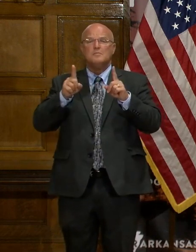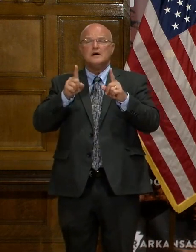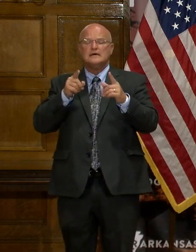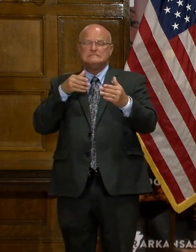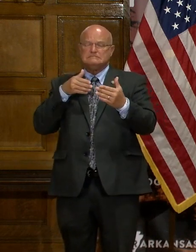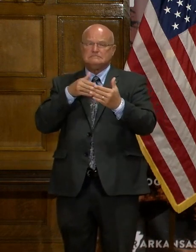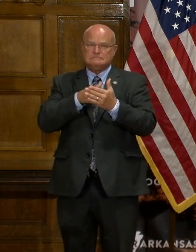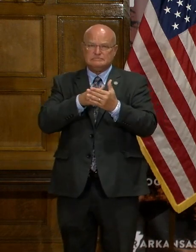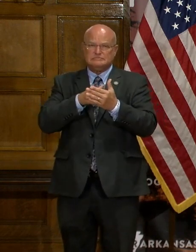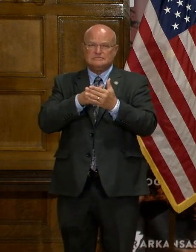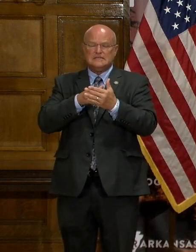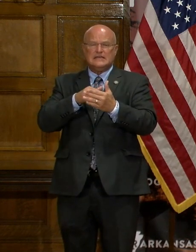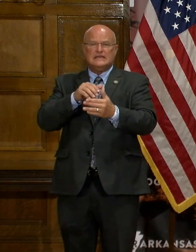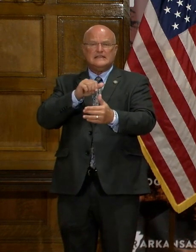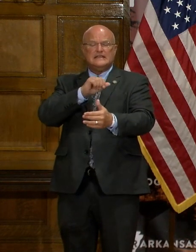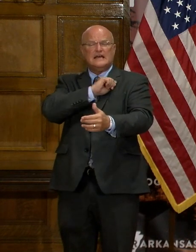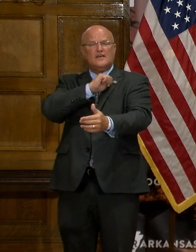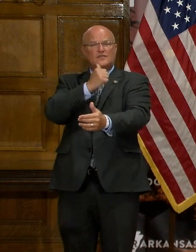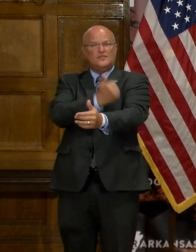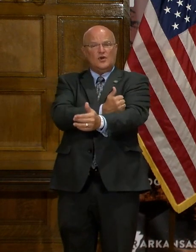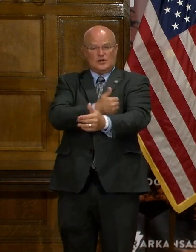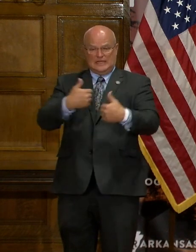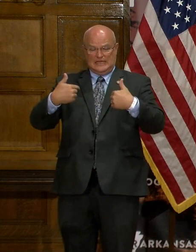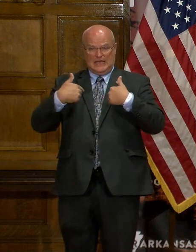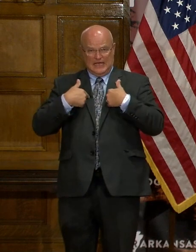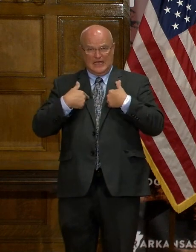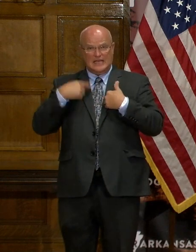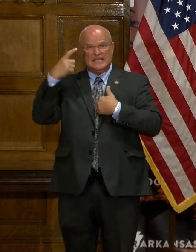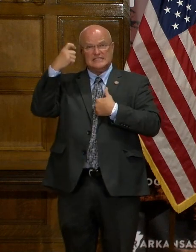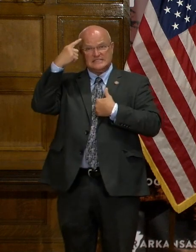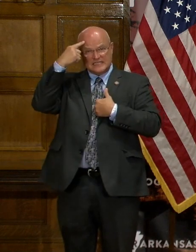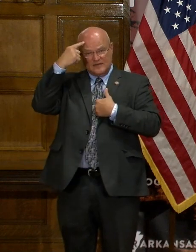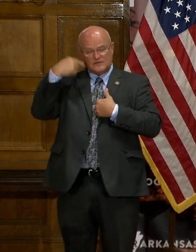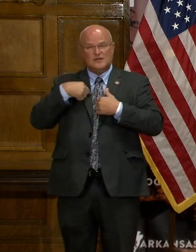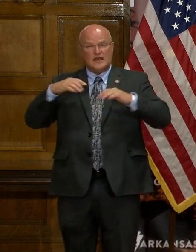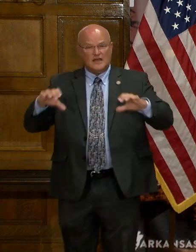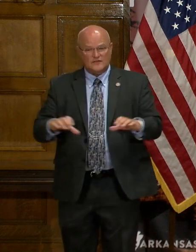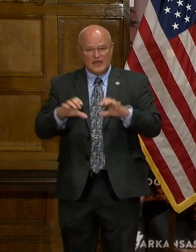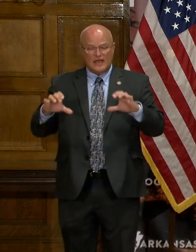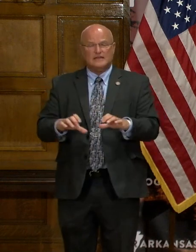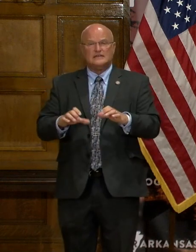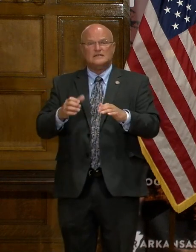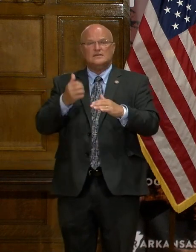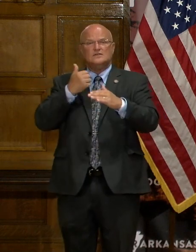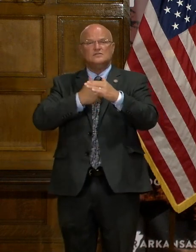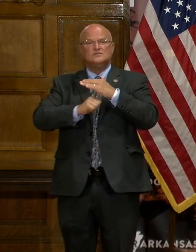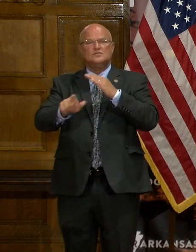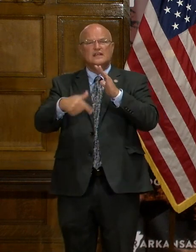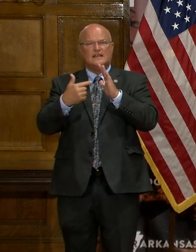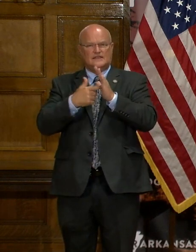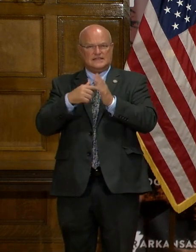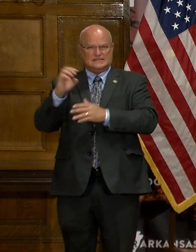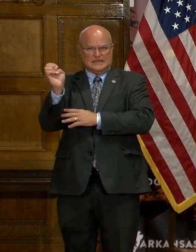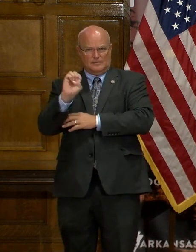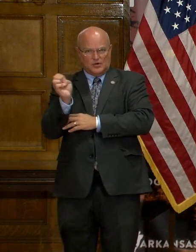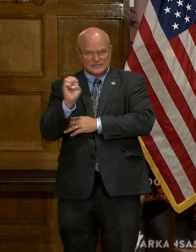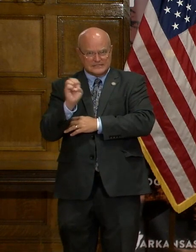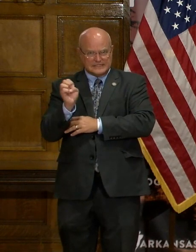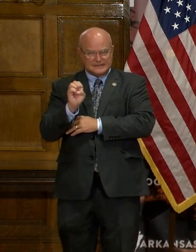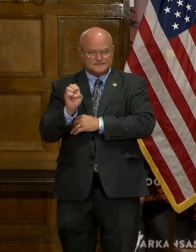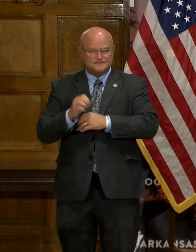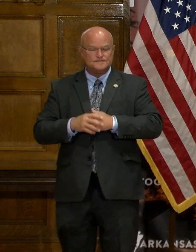executive authority that I as governor have acted under during this emergency. And